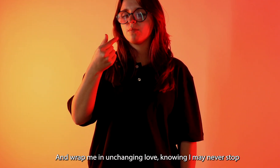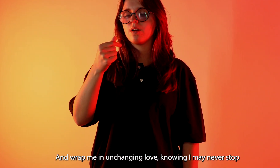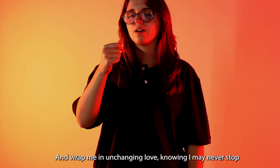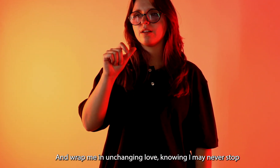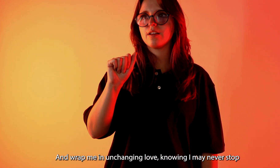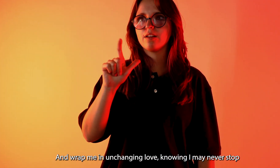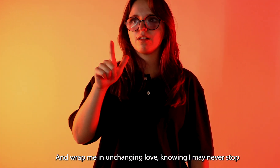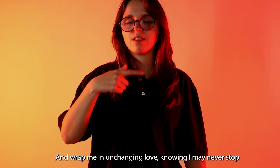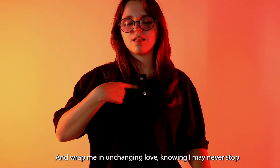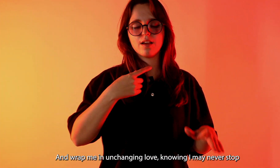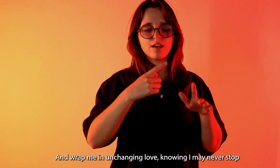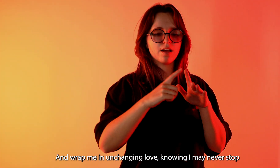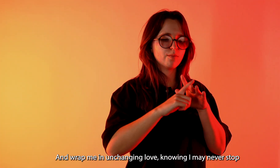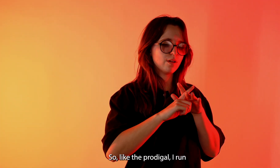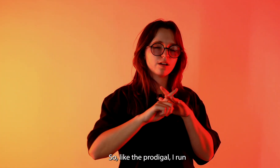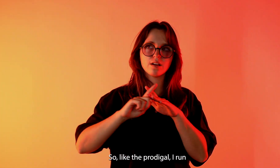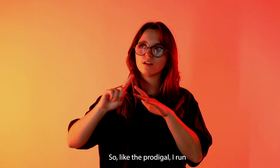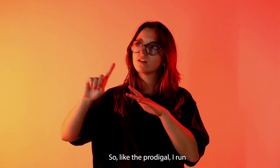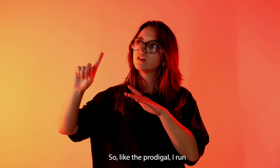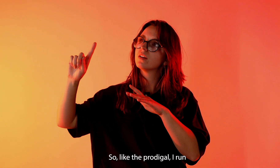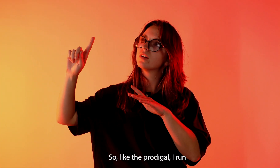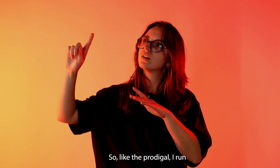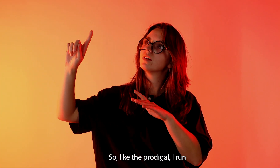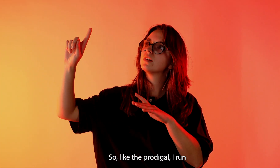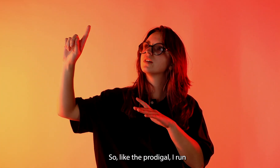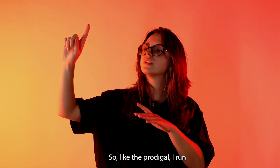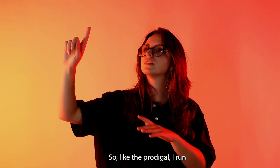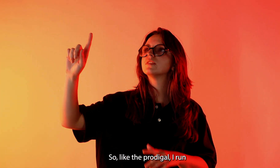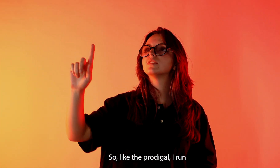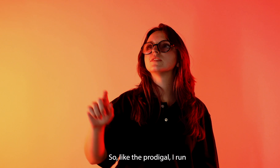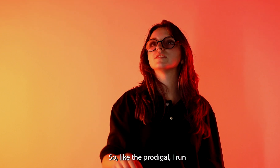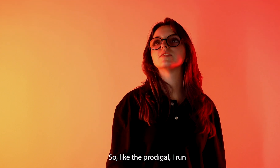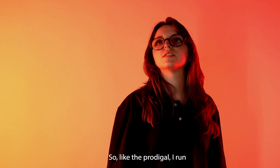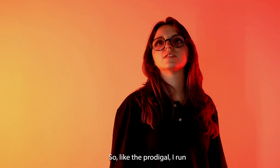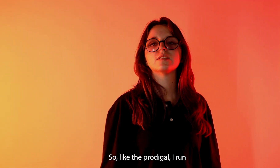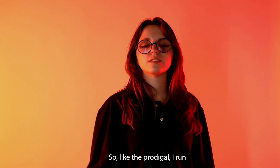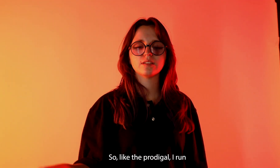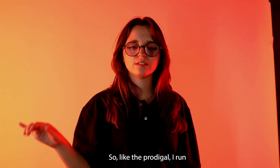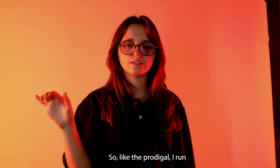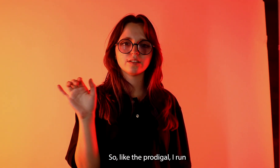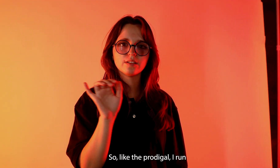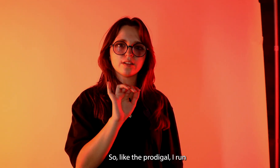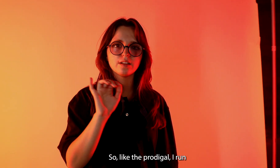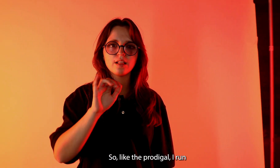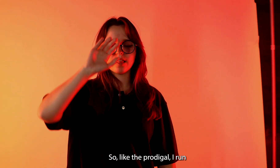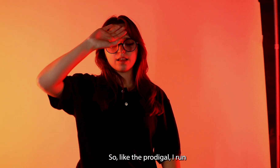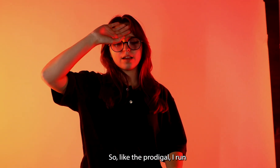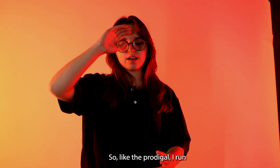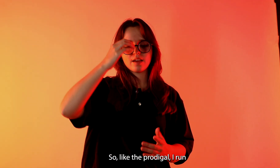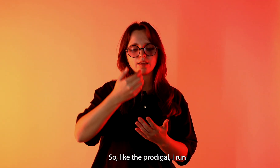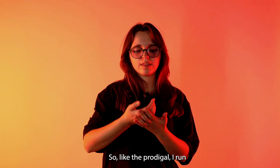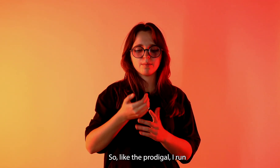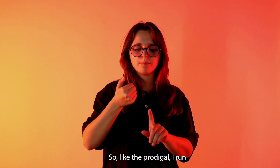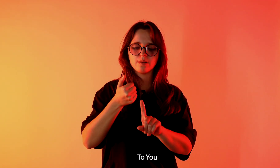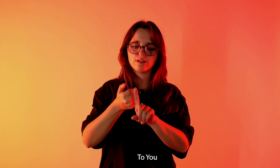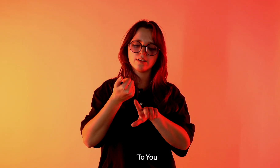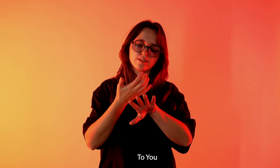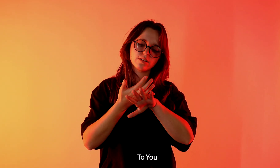never stop. So, like the prodigal I run to